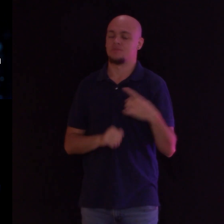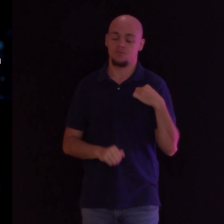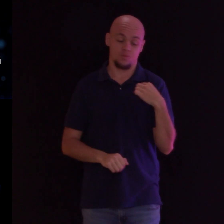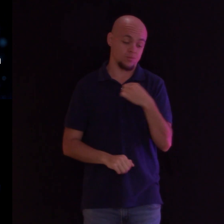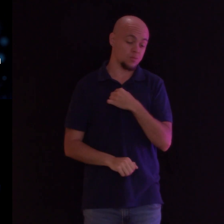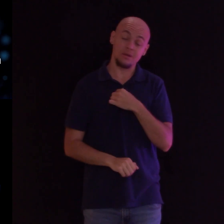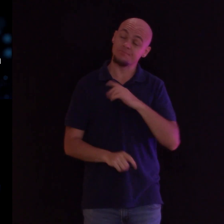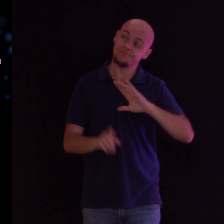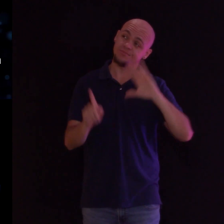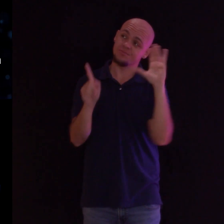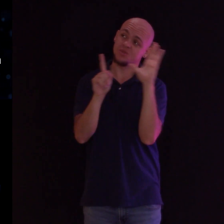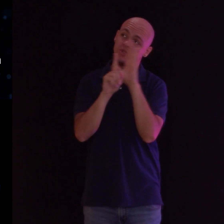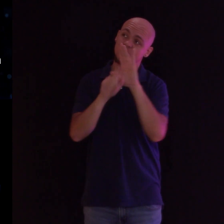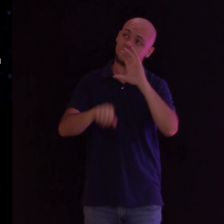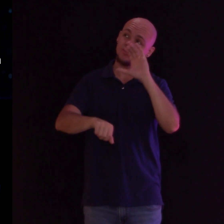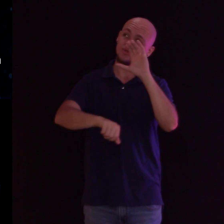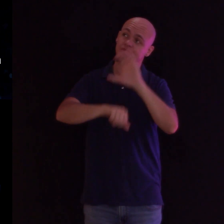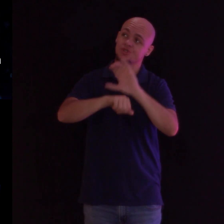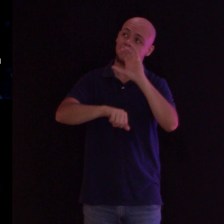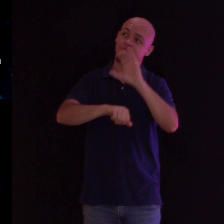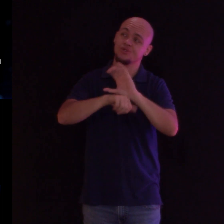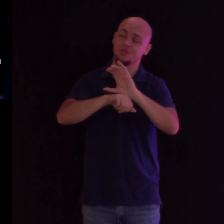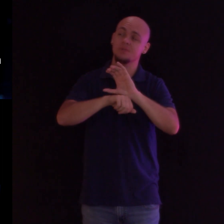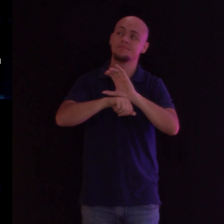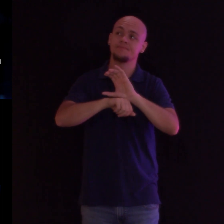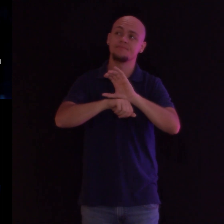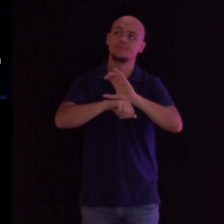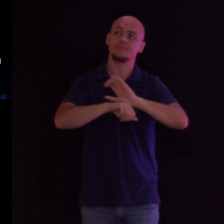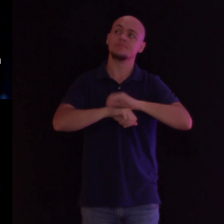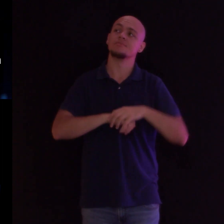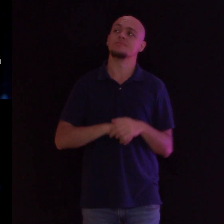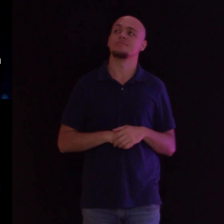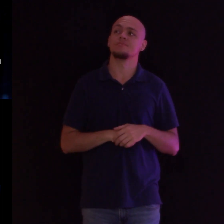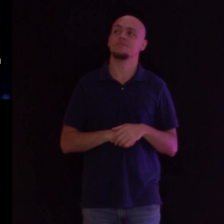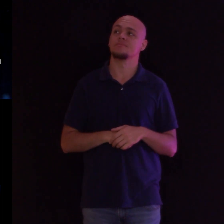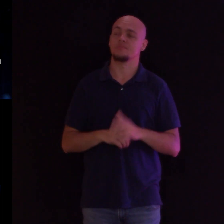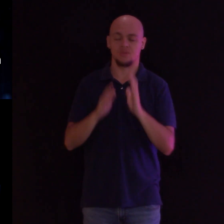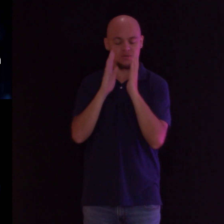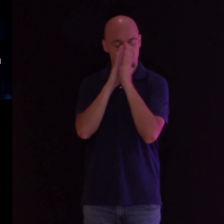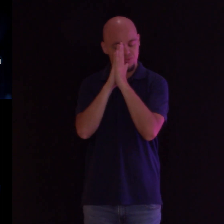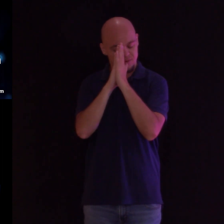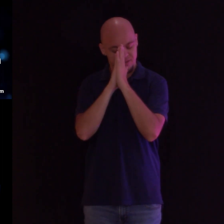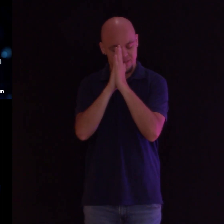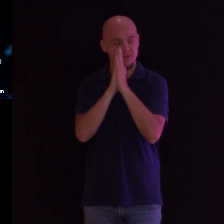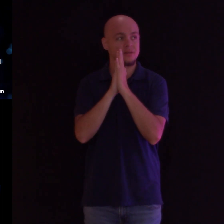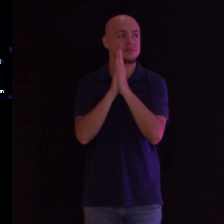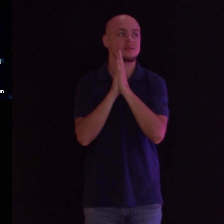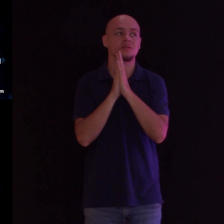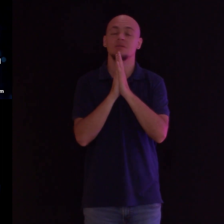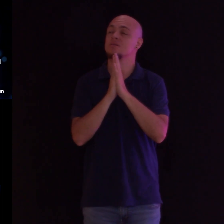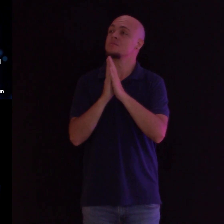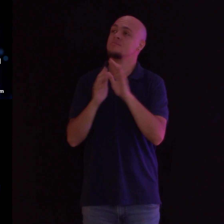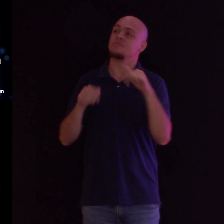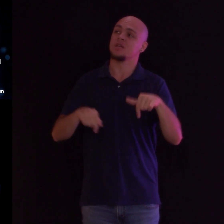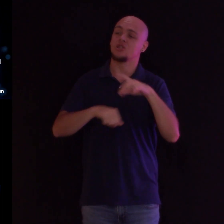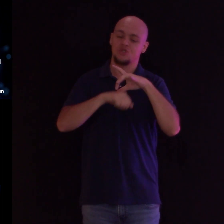are your church, we pray and thrive this earth